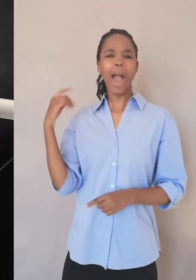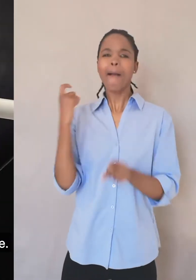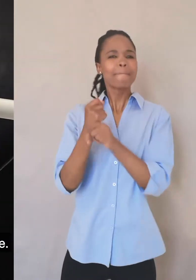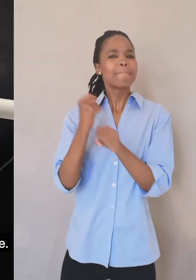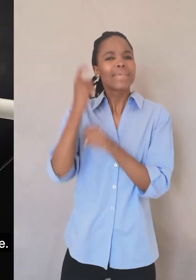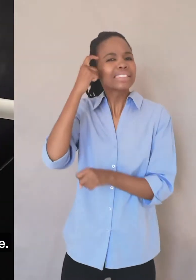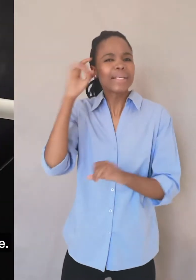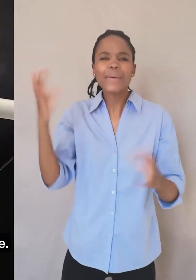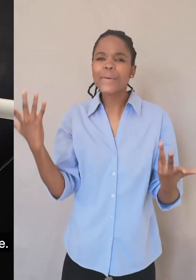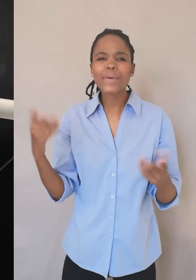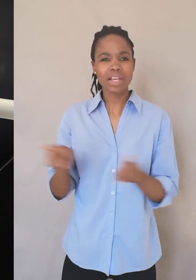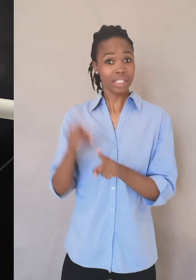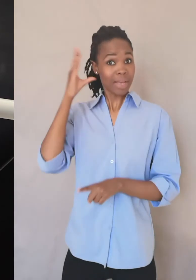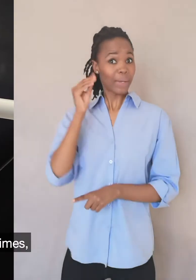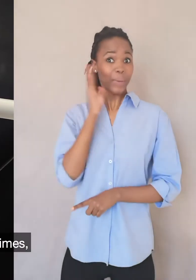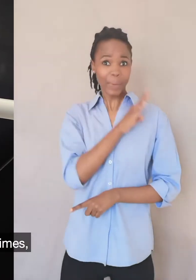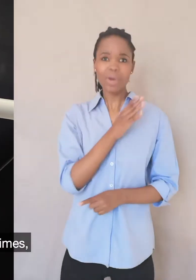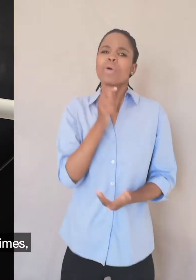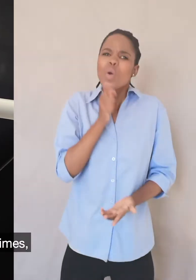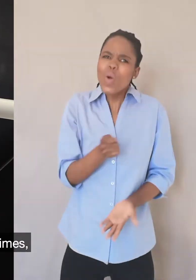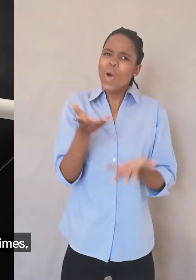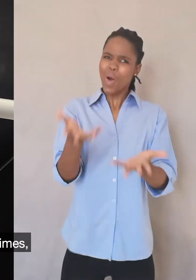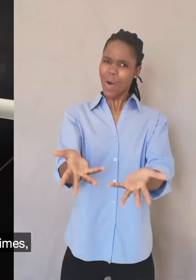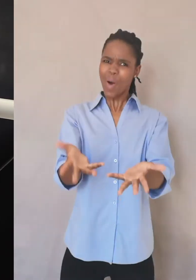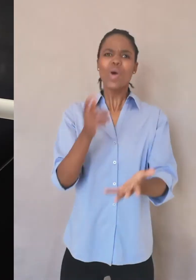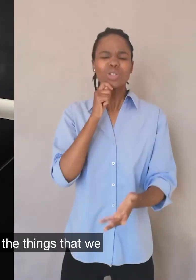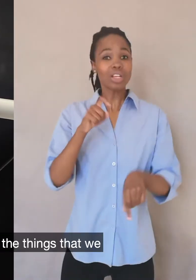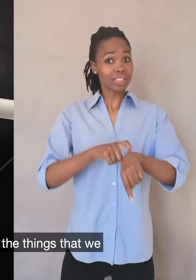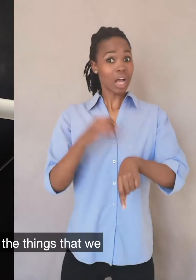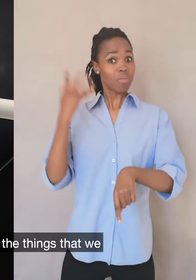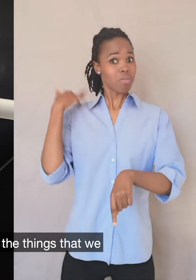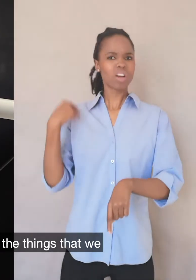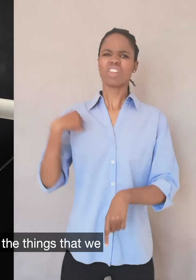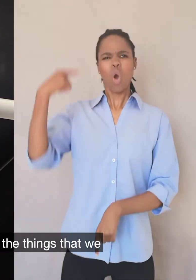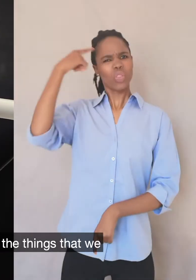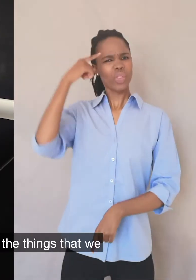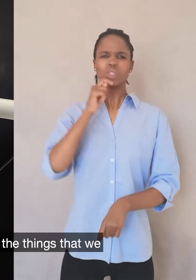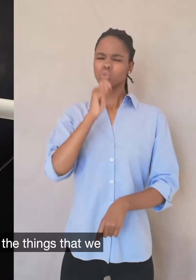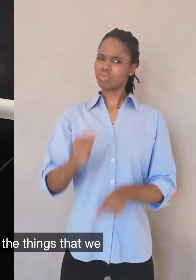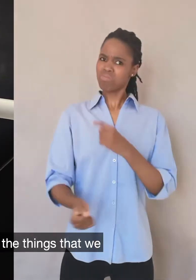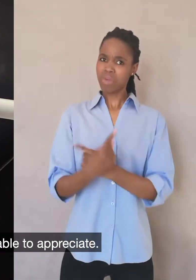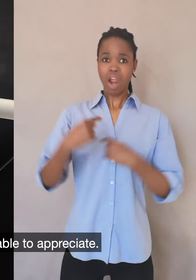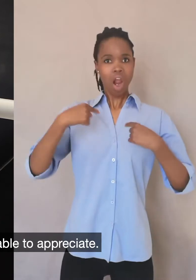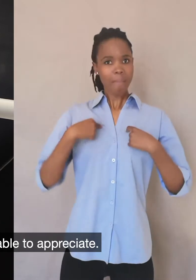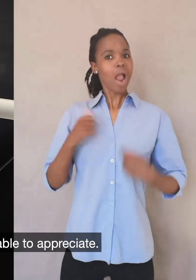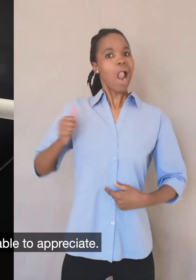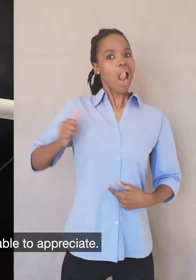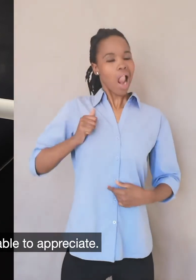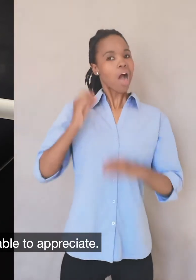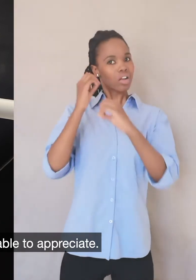almost a bit naive. But it was. At those times, I don't think anybody really knew the things that we, with the benefit of hindsight, are